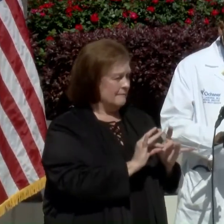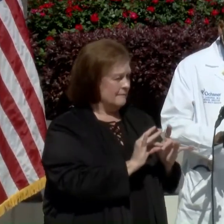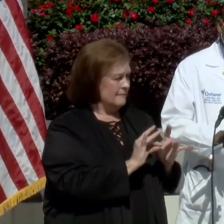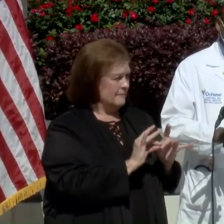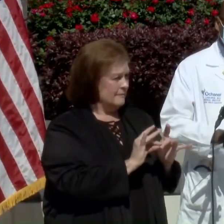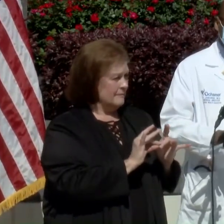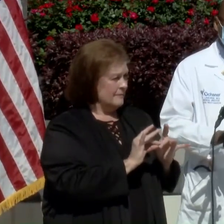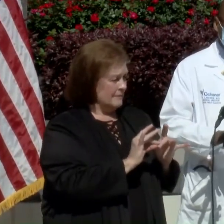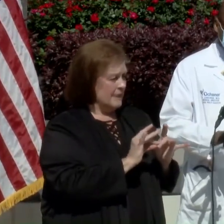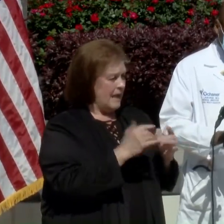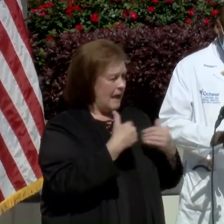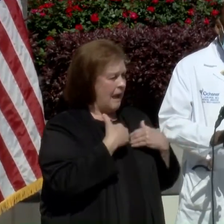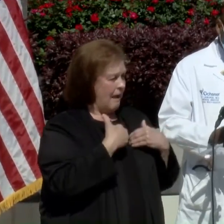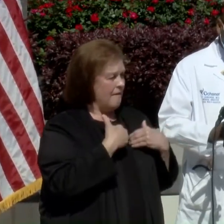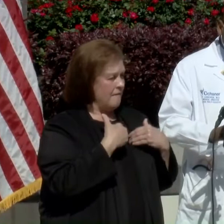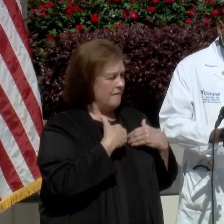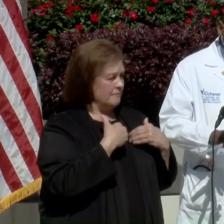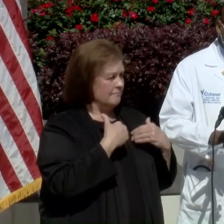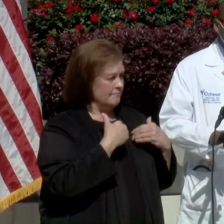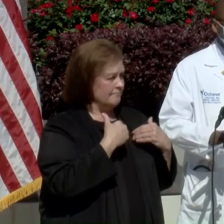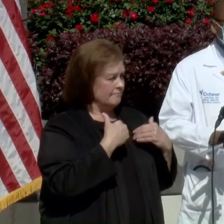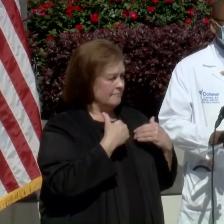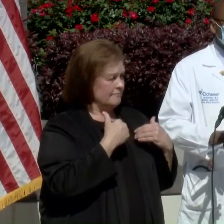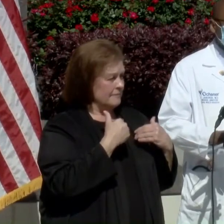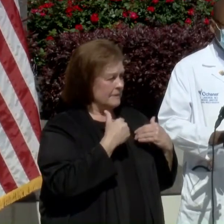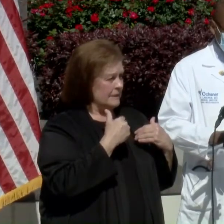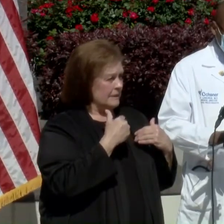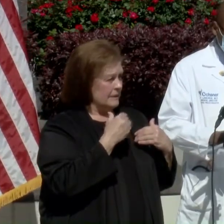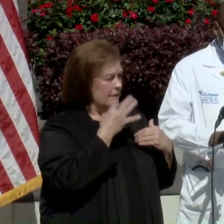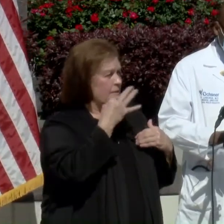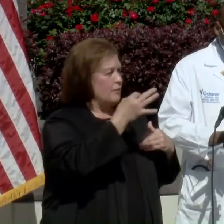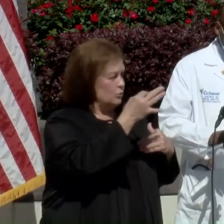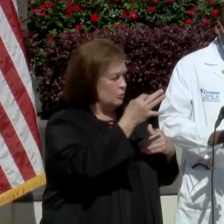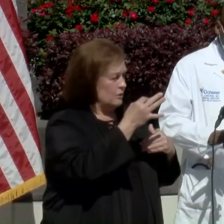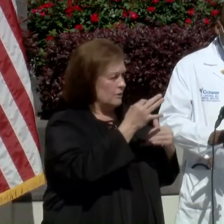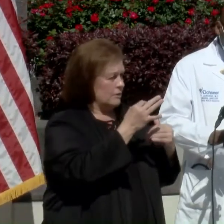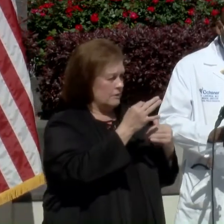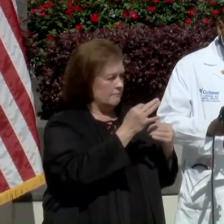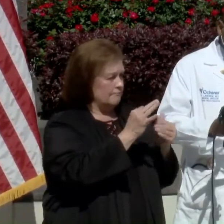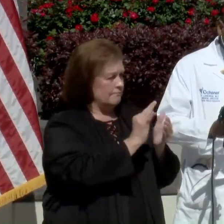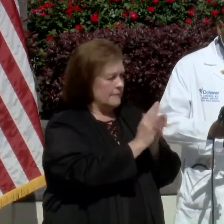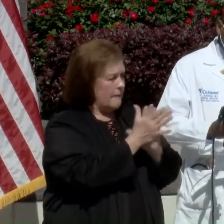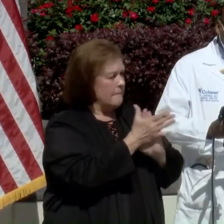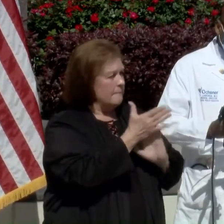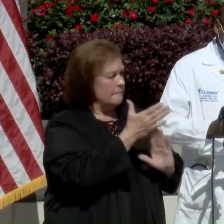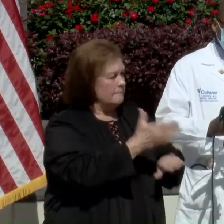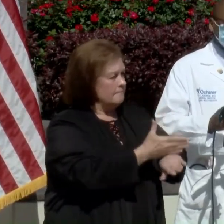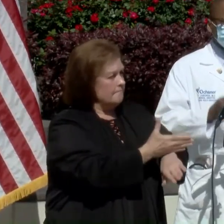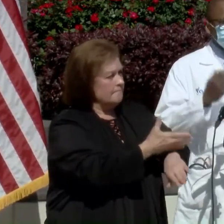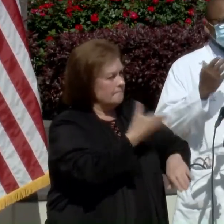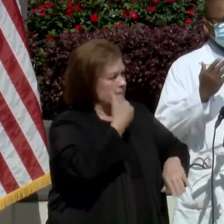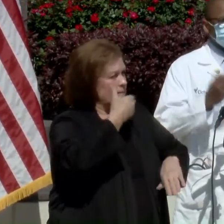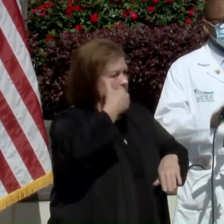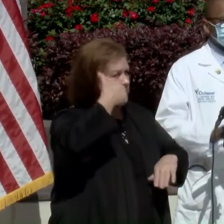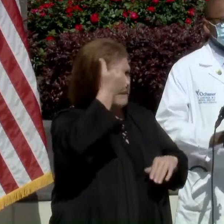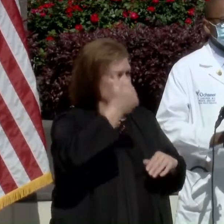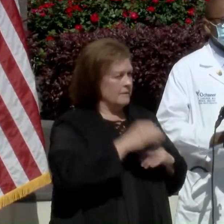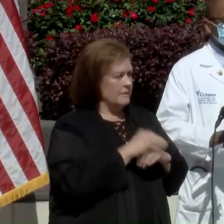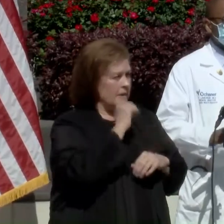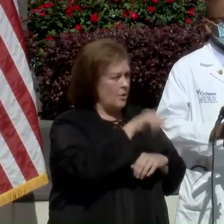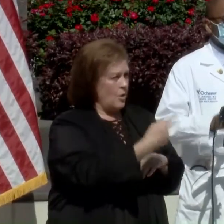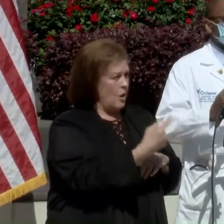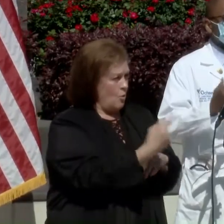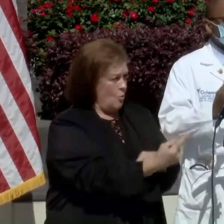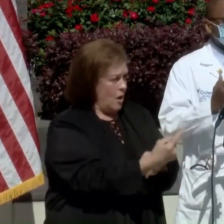in the darkness and we do have a way to move forward. Now we not only have, but one,